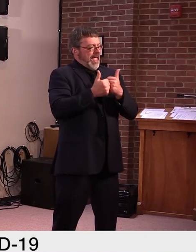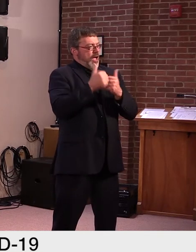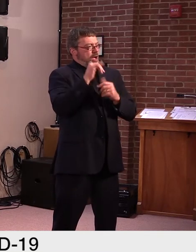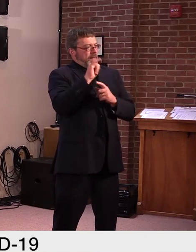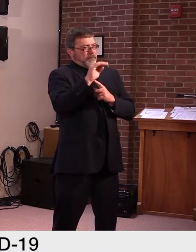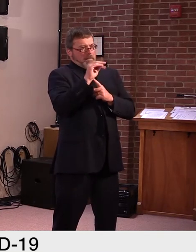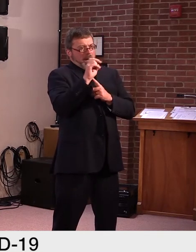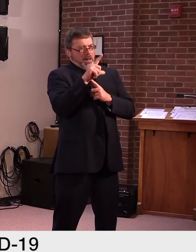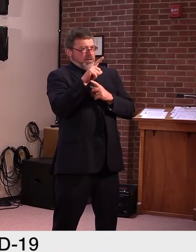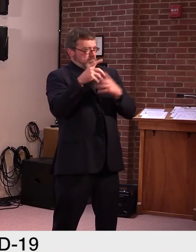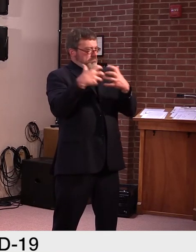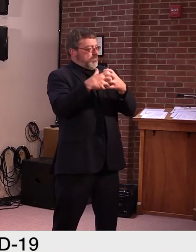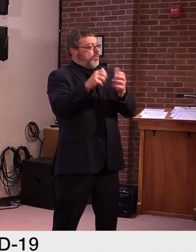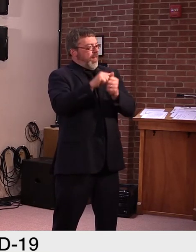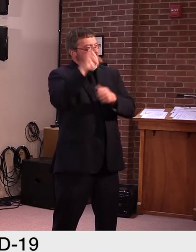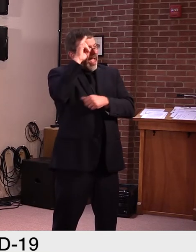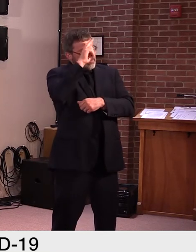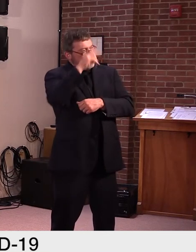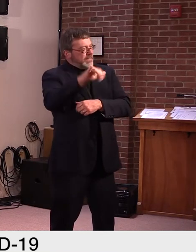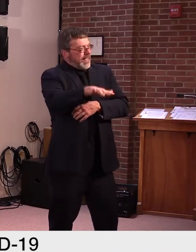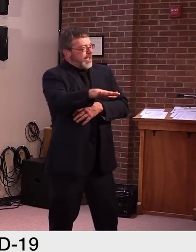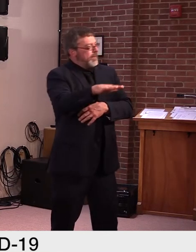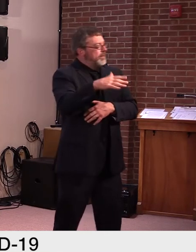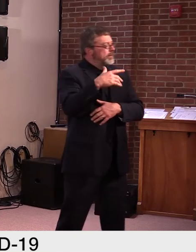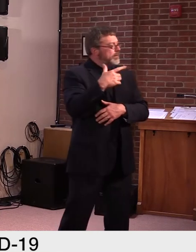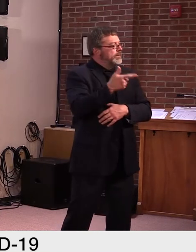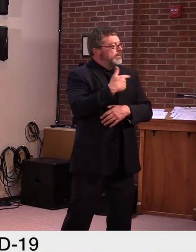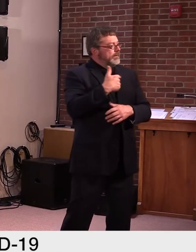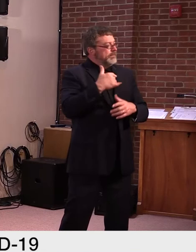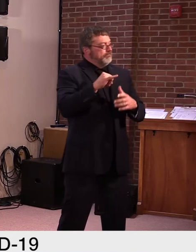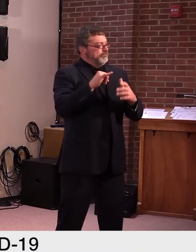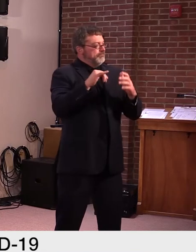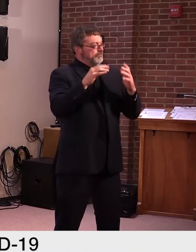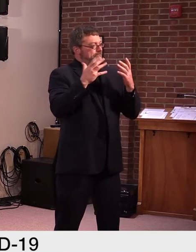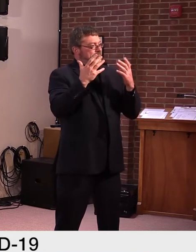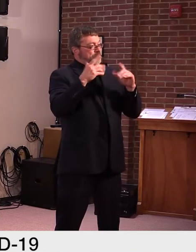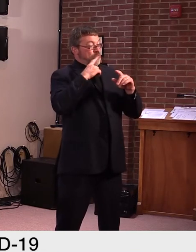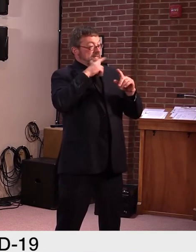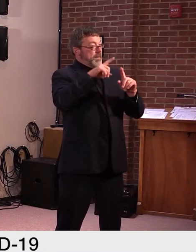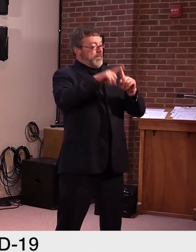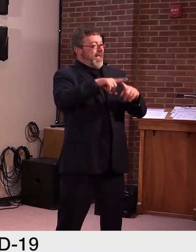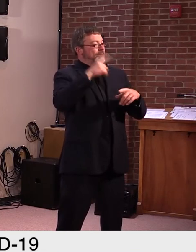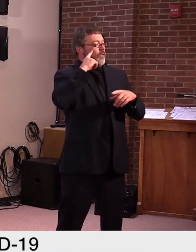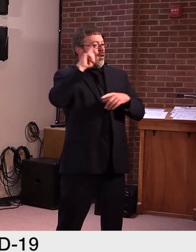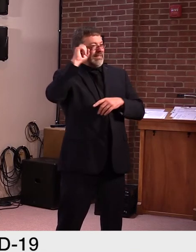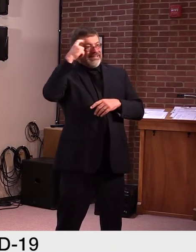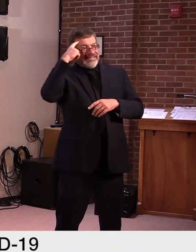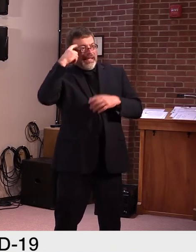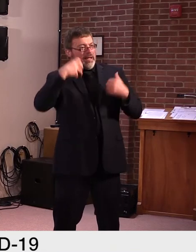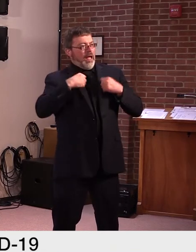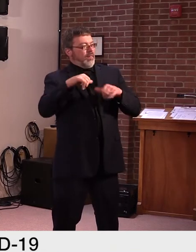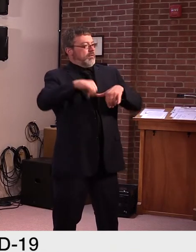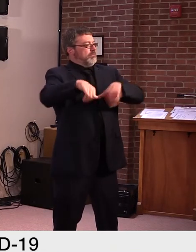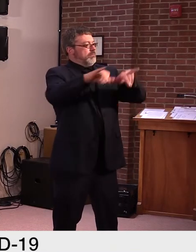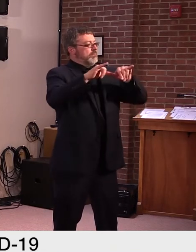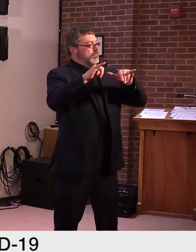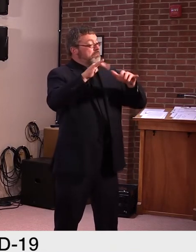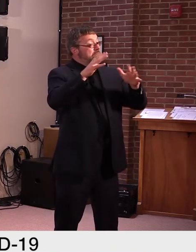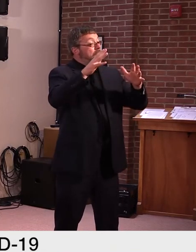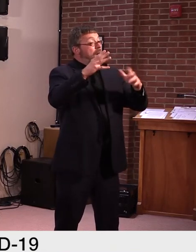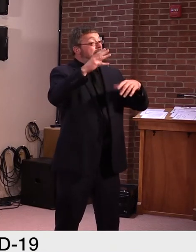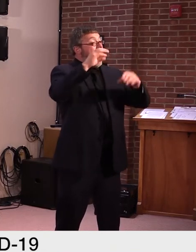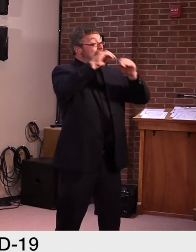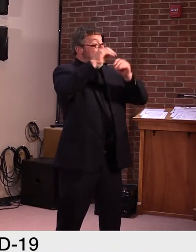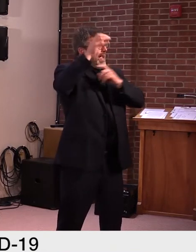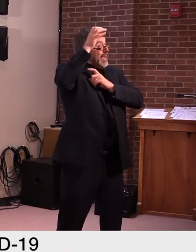as innovative in, of state-based healthcare reform. But that's in theory. And we, we need